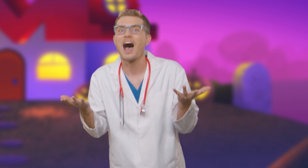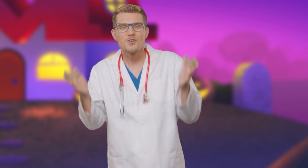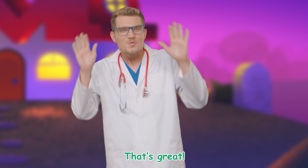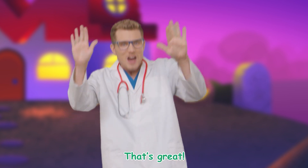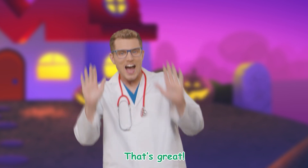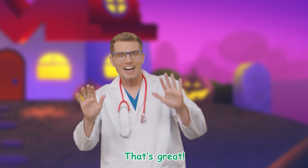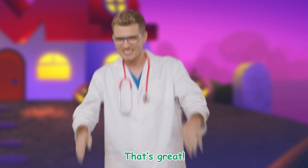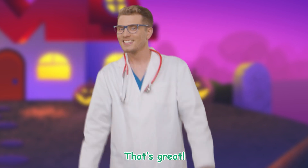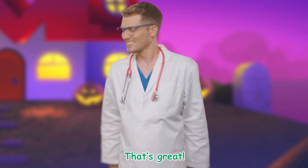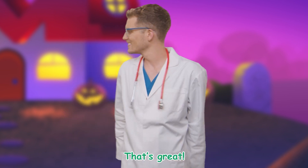That's great!